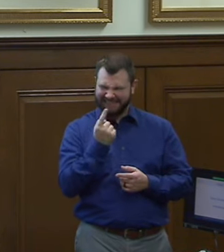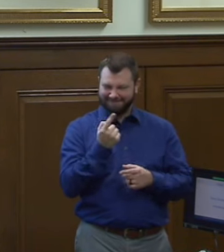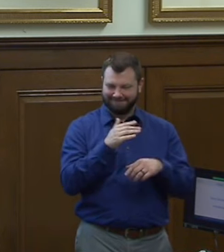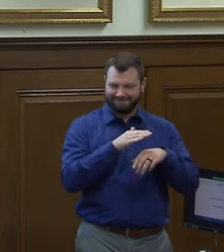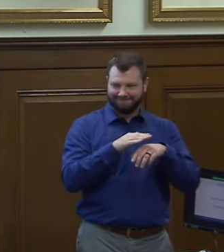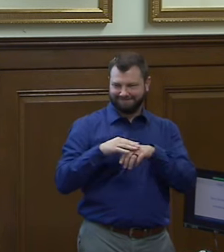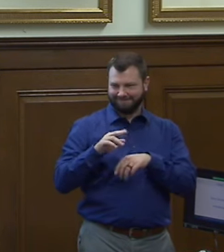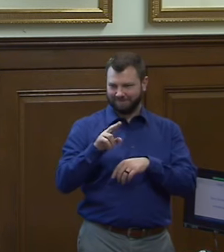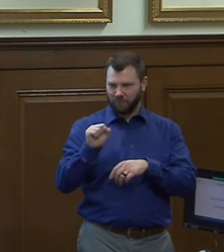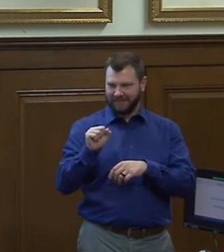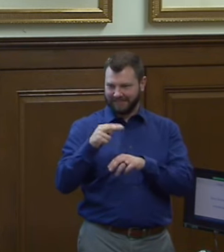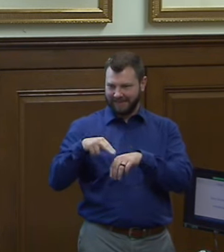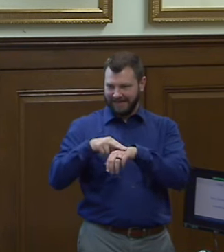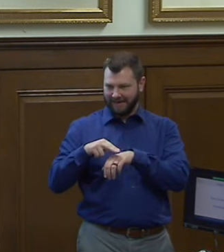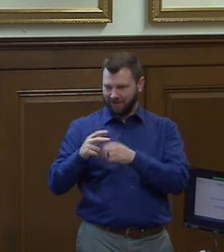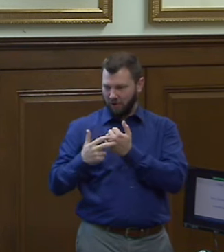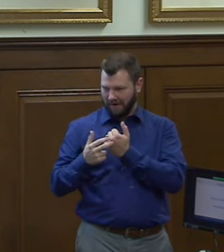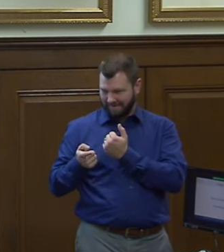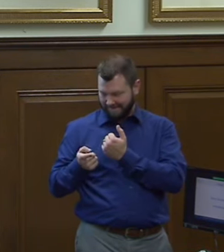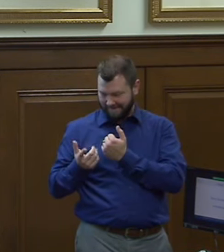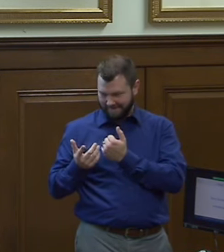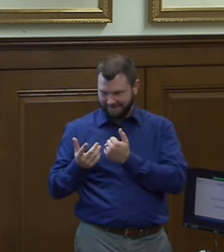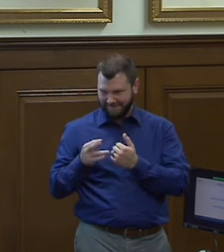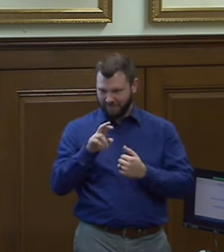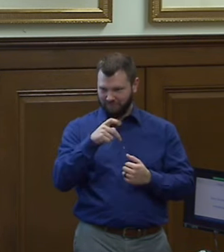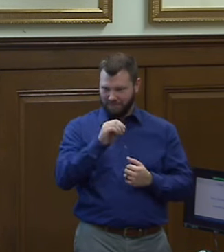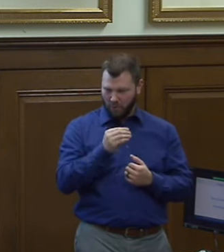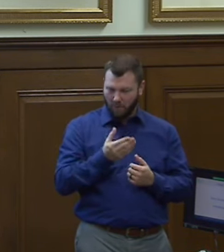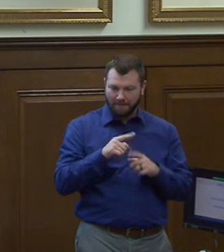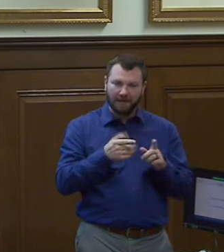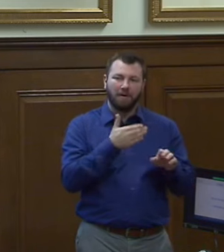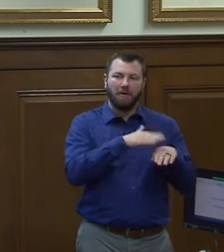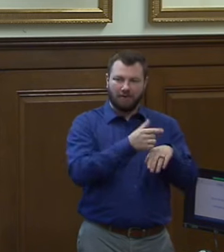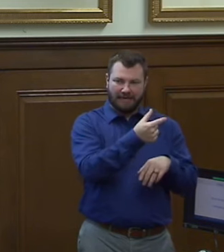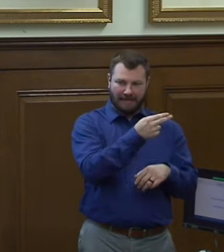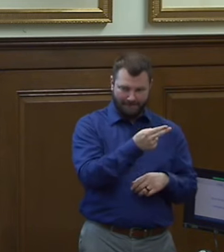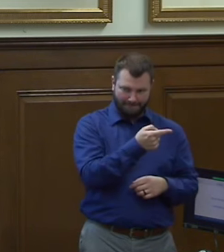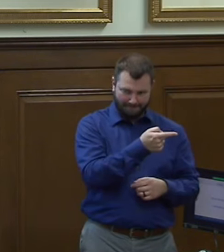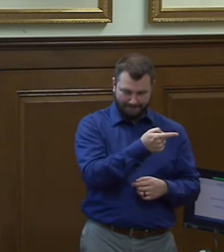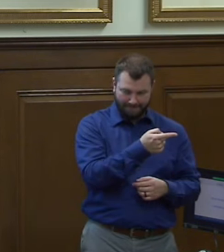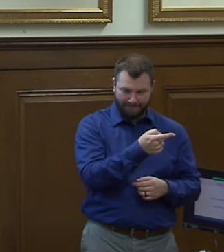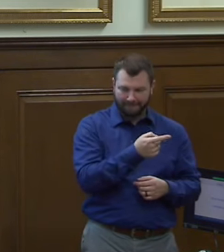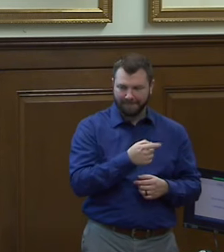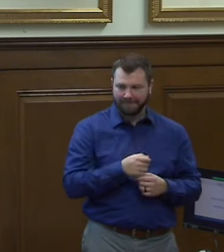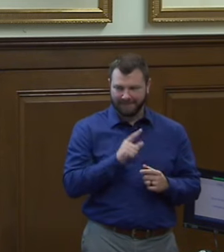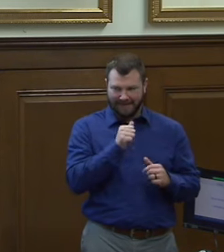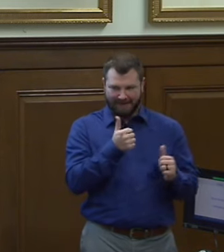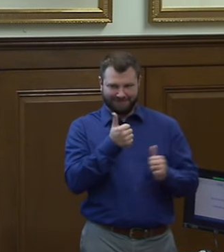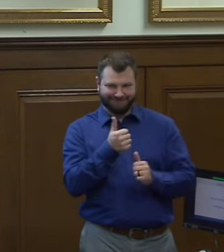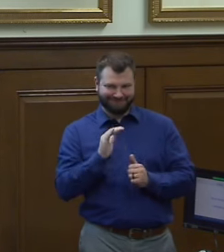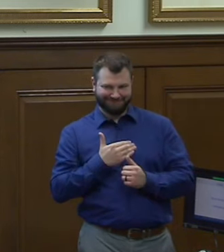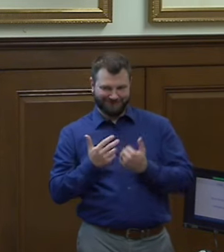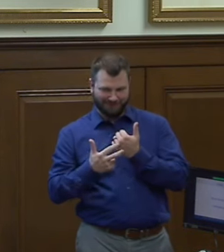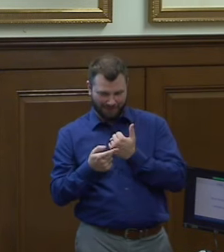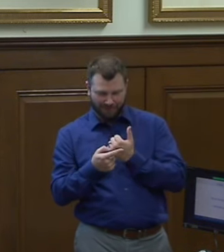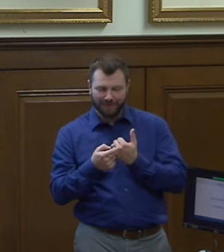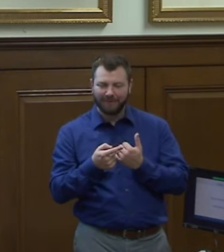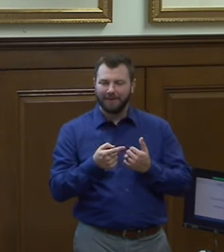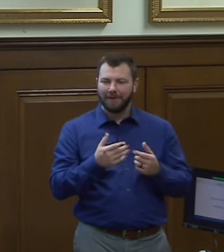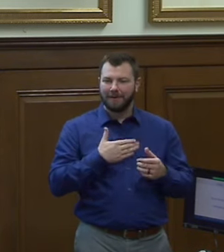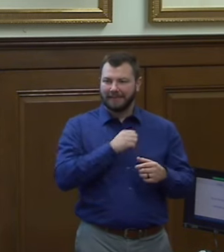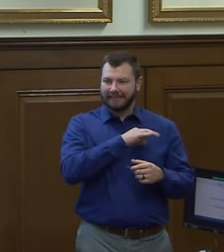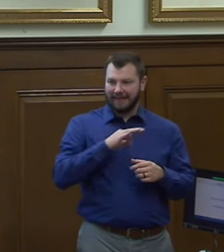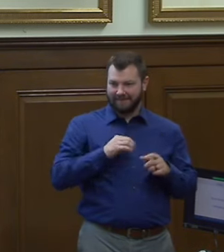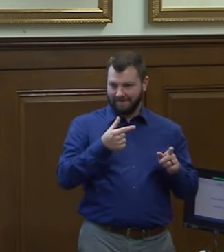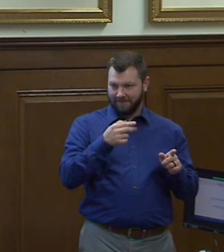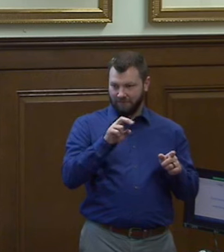national archives repo but it is on github and um some of my staff greg lapore